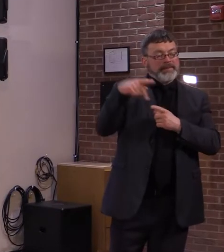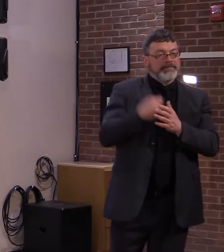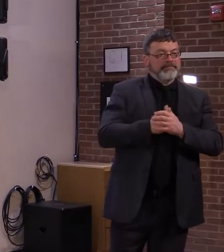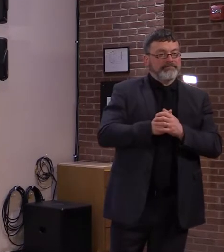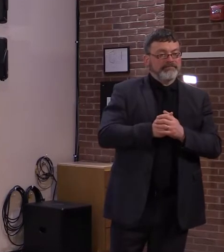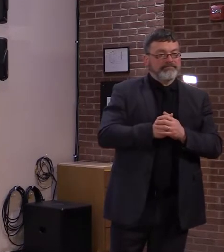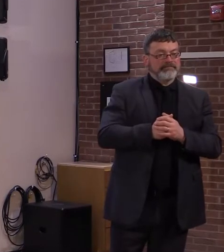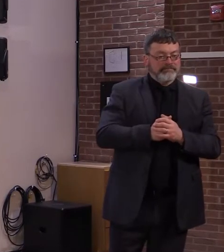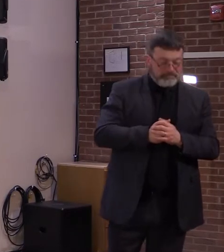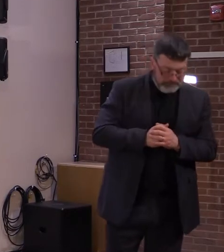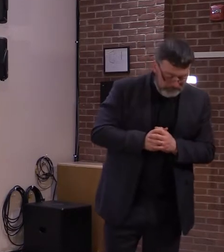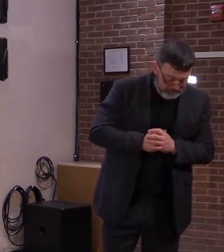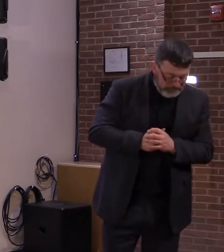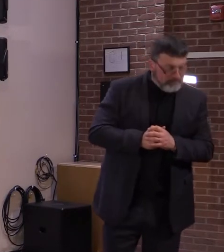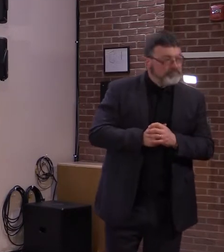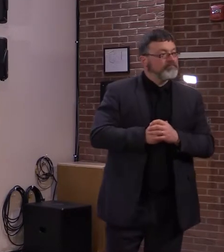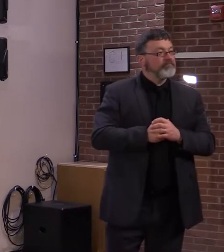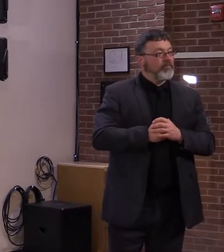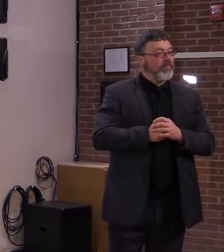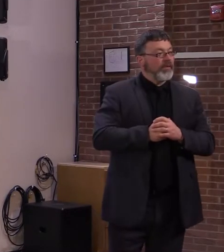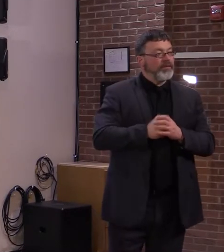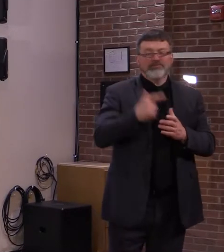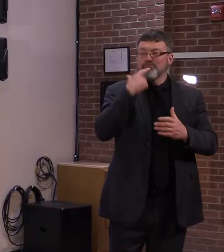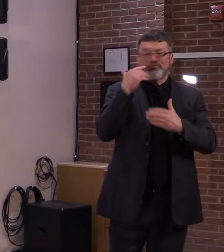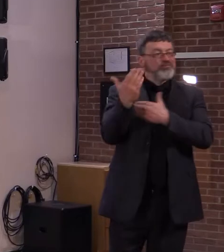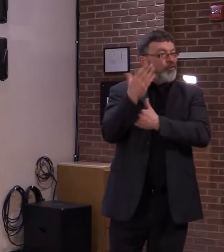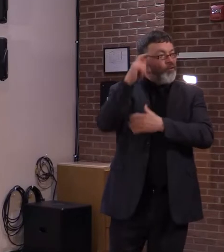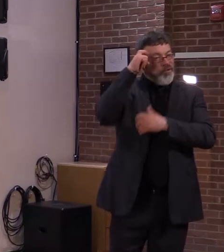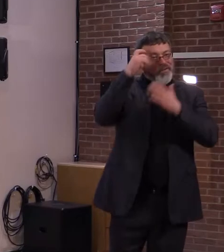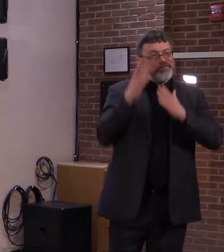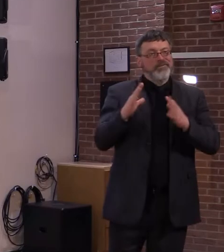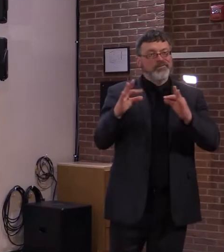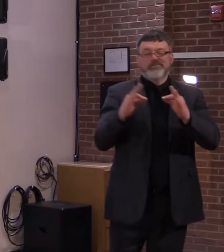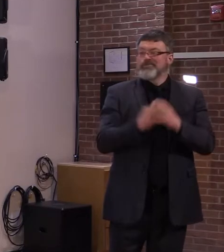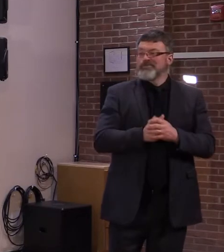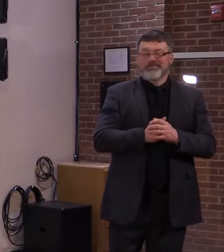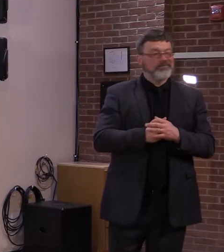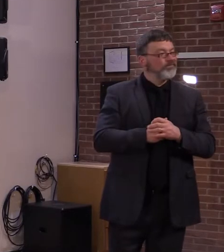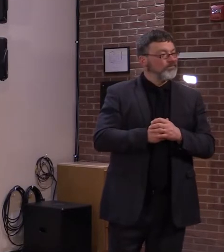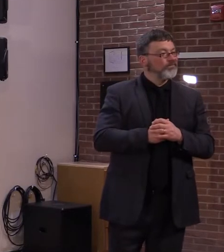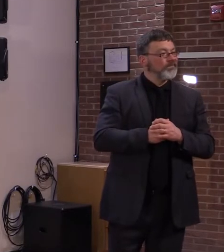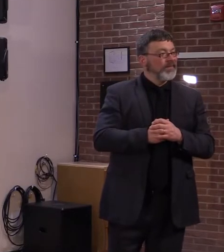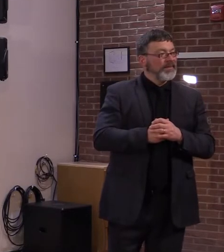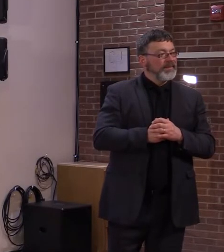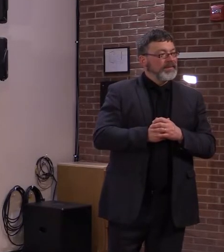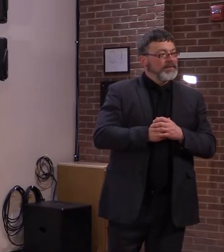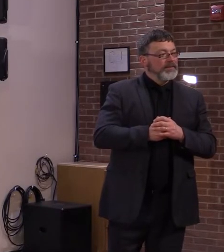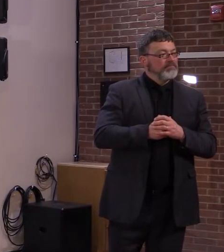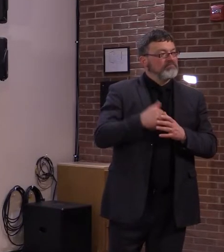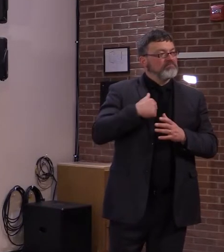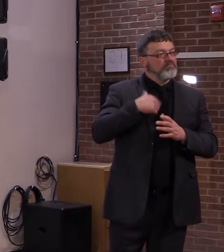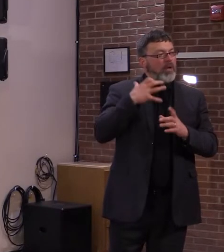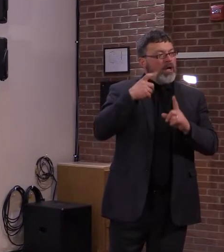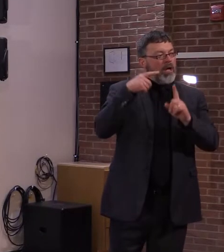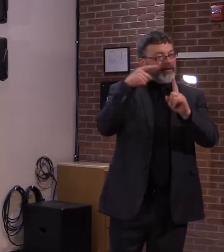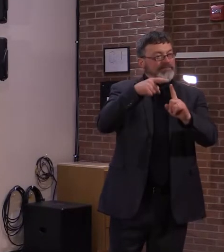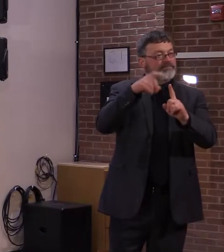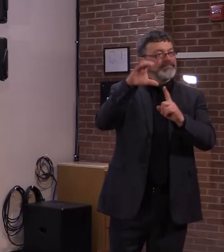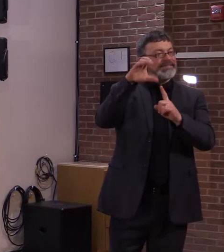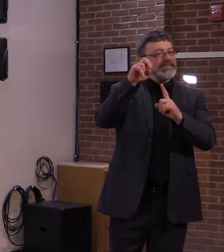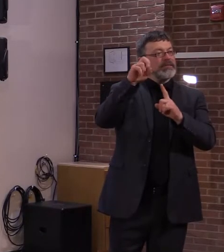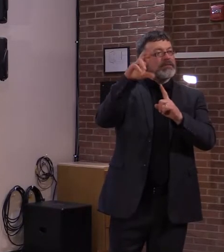Hi, good morning, everybody. I have another follow on Stuart Spence's question. Did those numbers surprise you